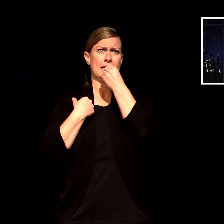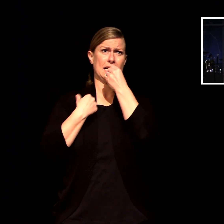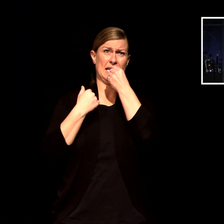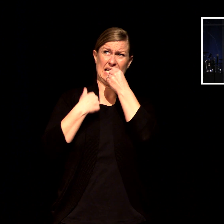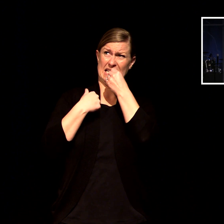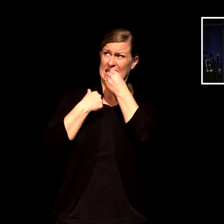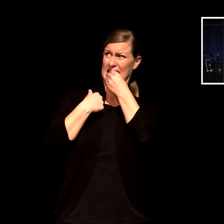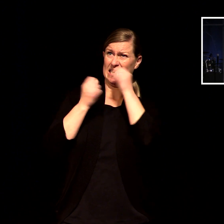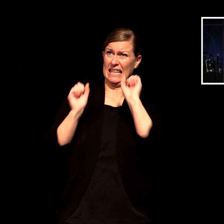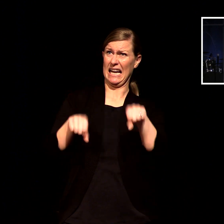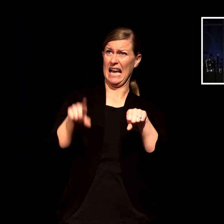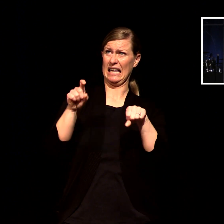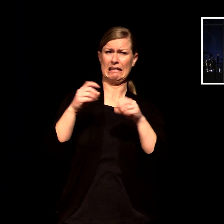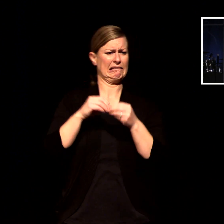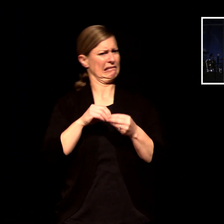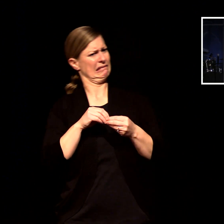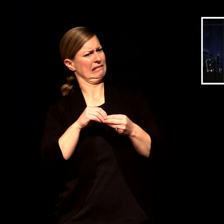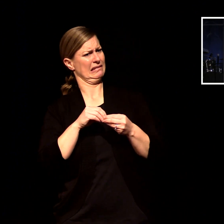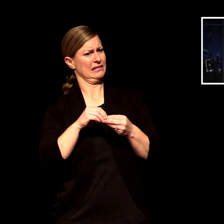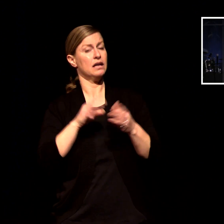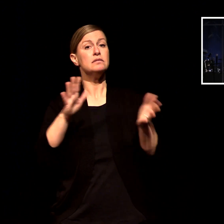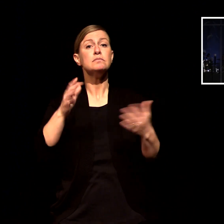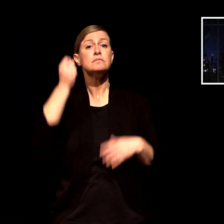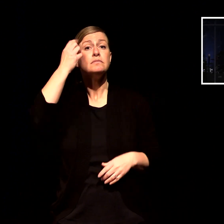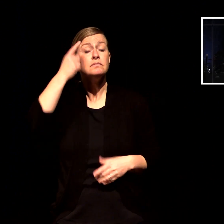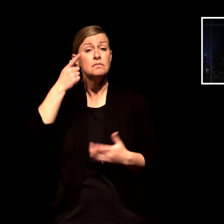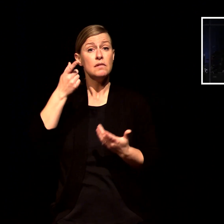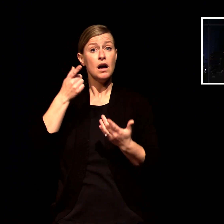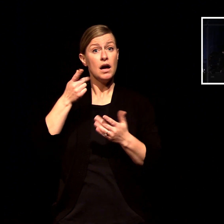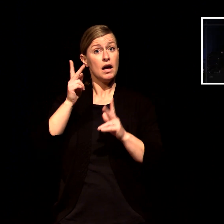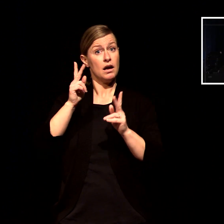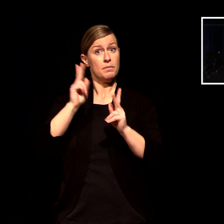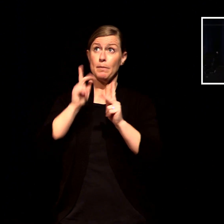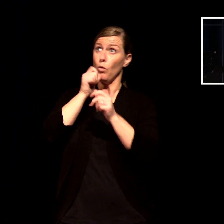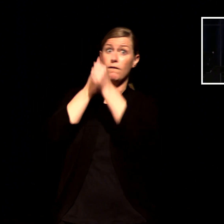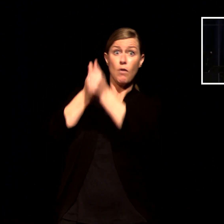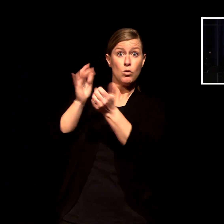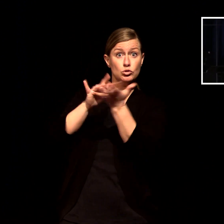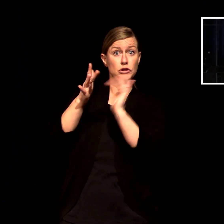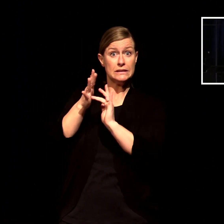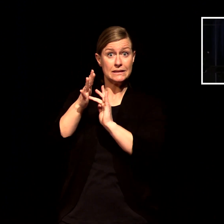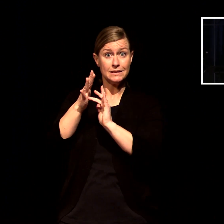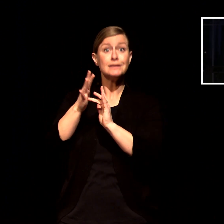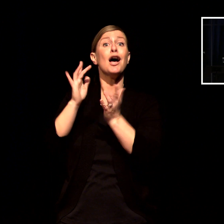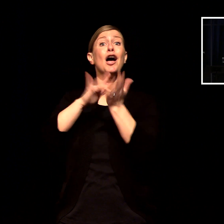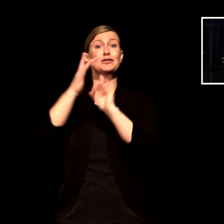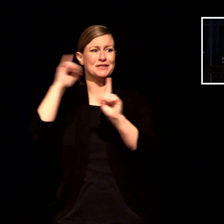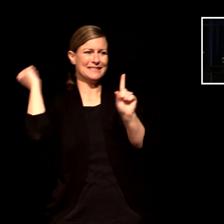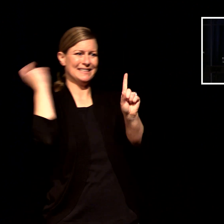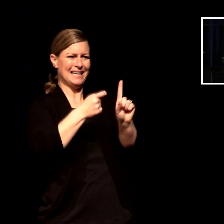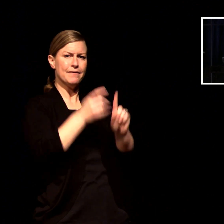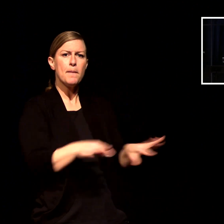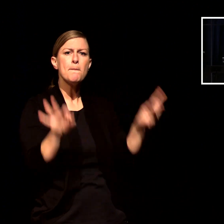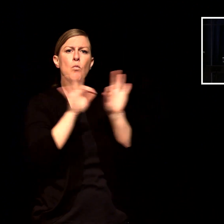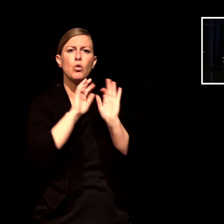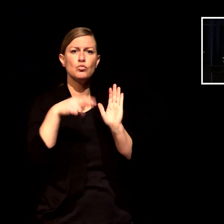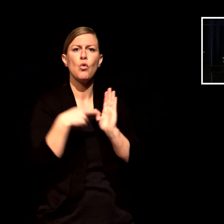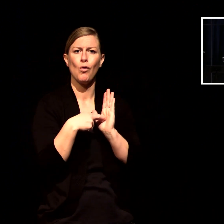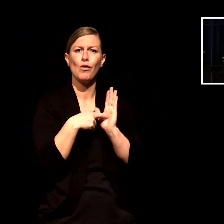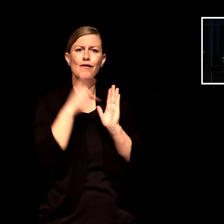disciples of jesus are given important roles in the kingdom and mission is kind of the goal mission's